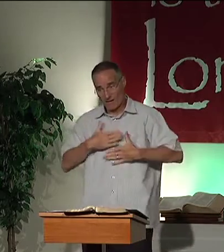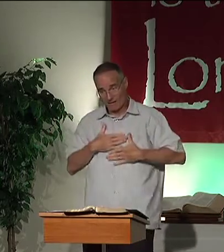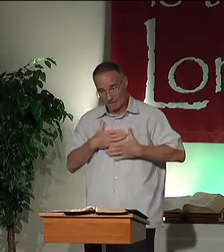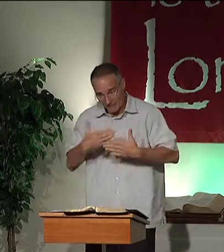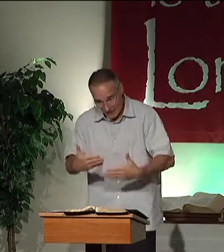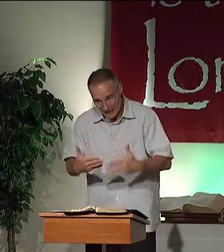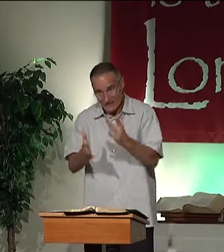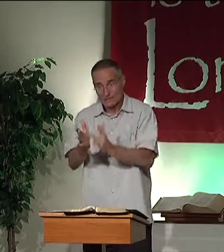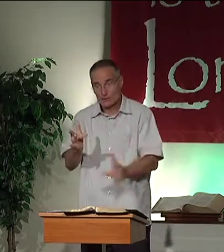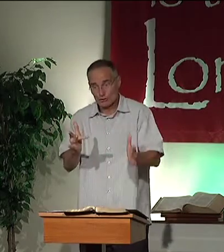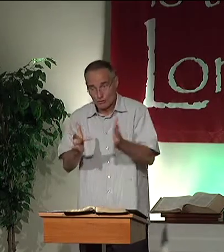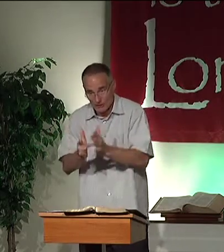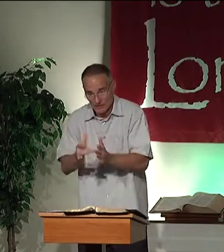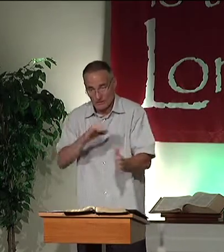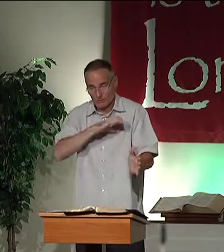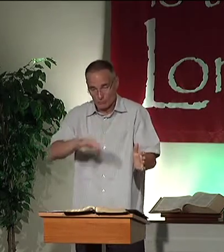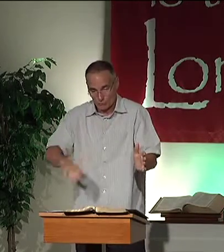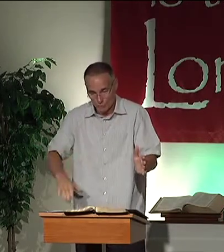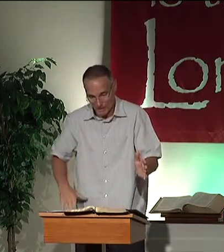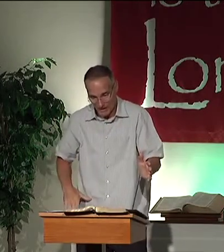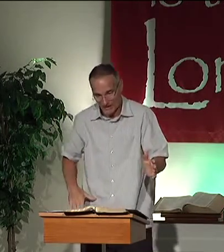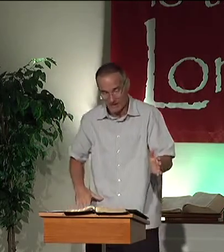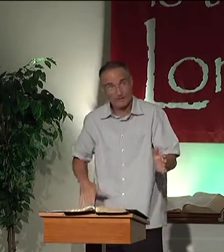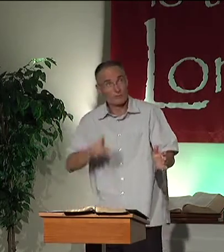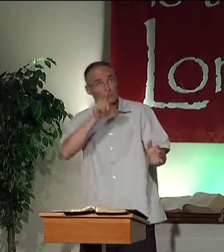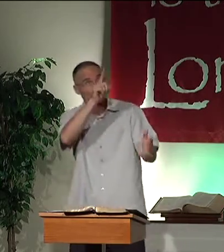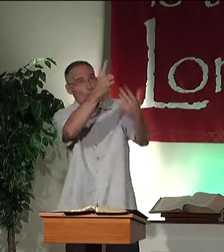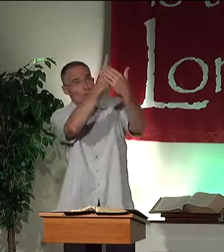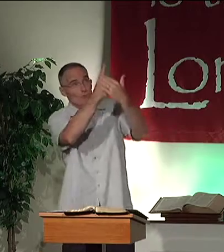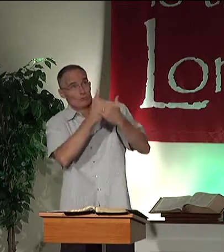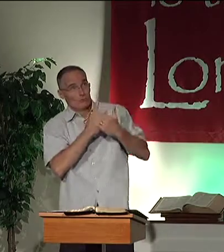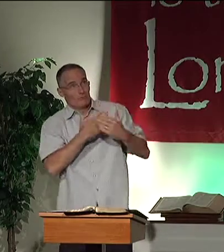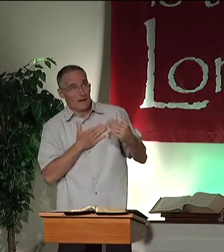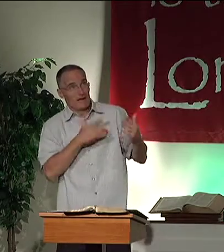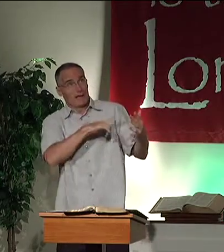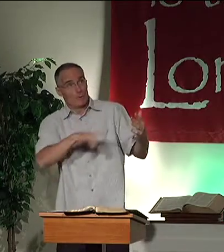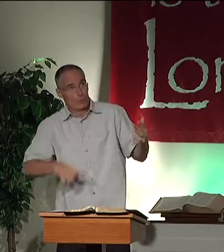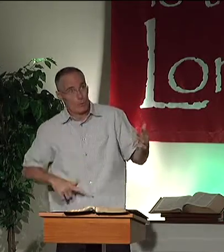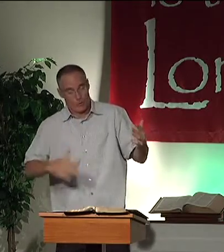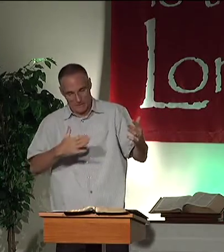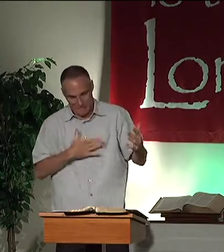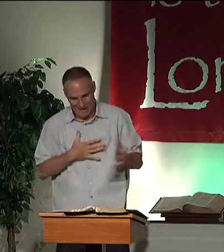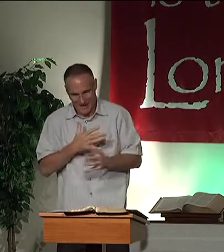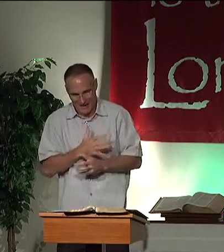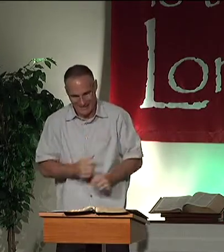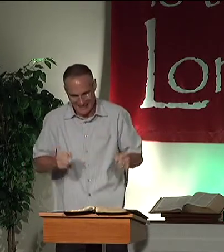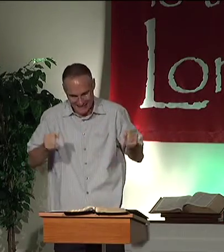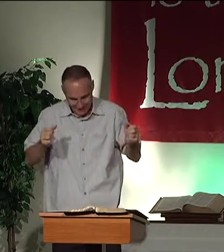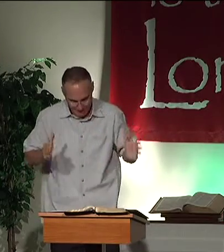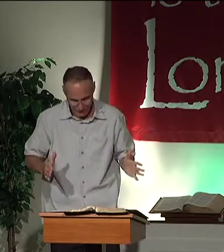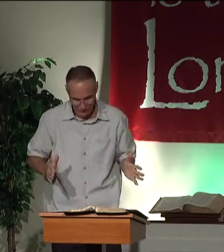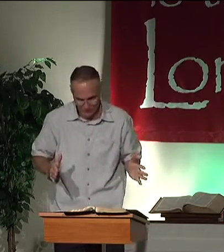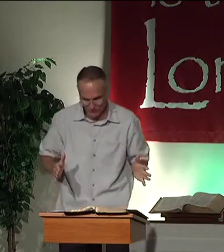if we confess Jesus Christ as our Lord and Savior,